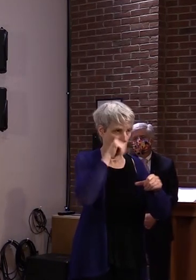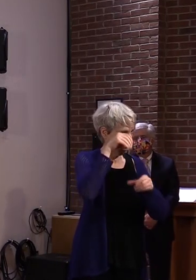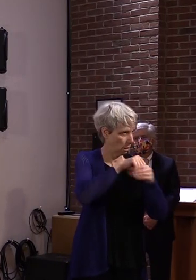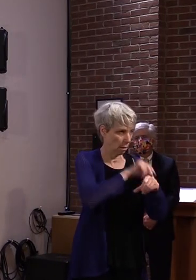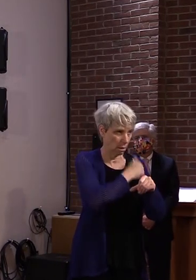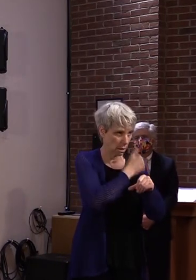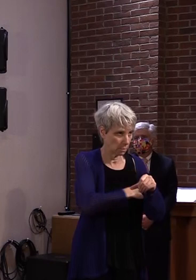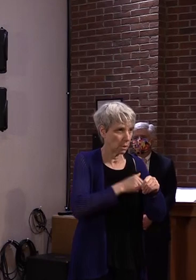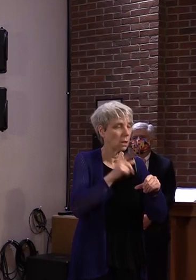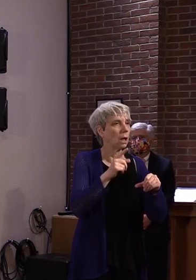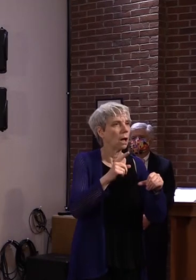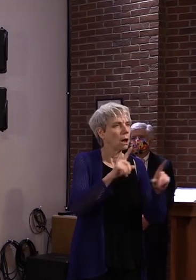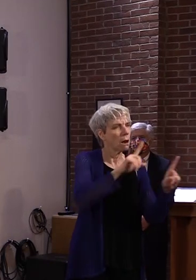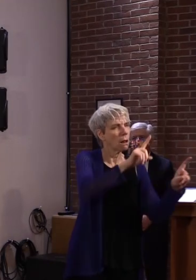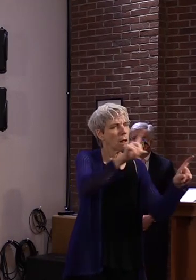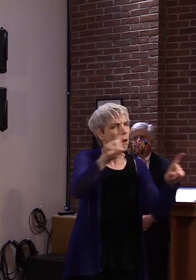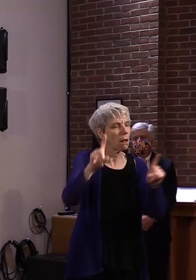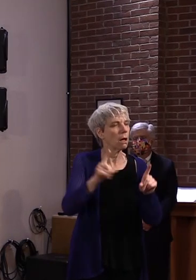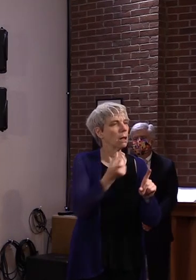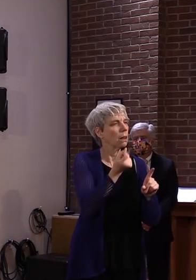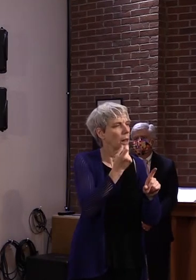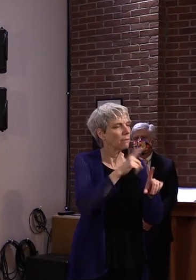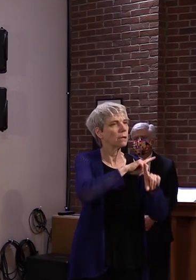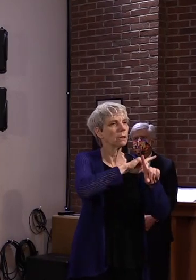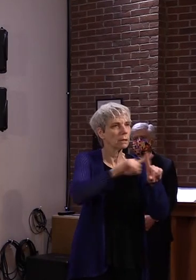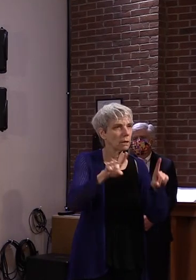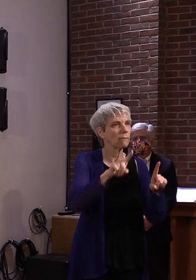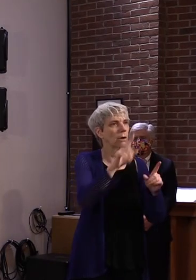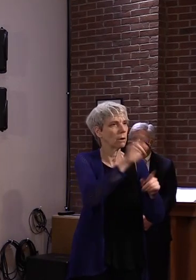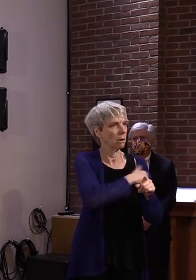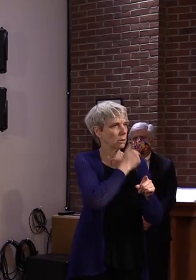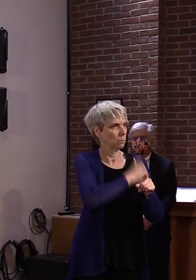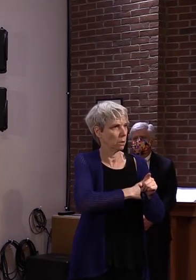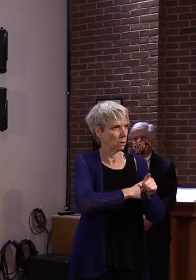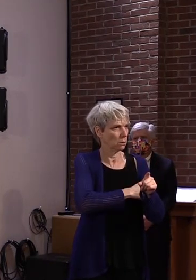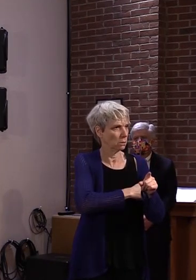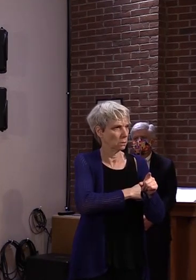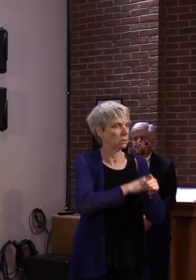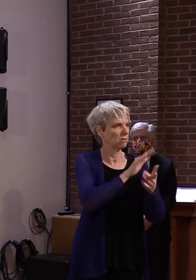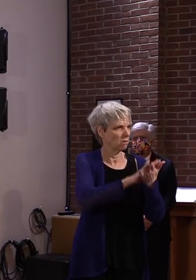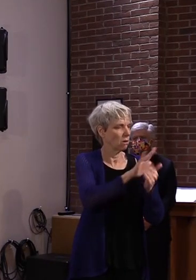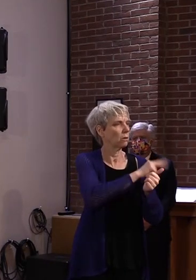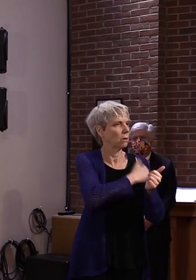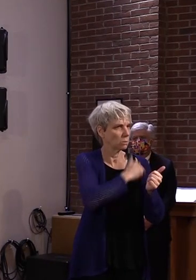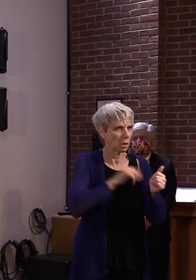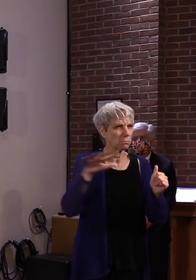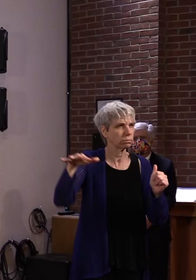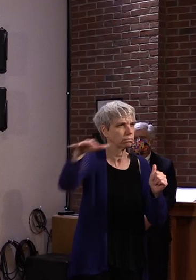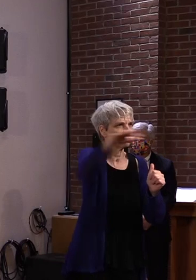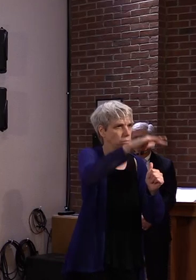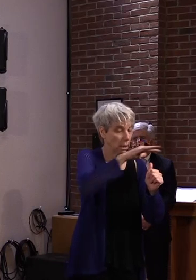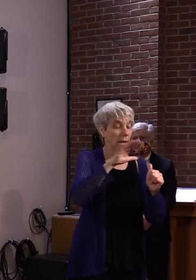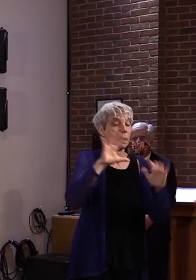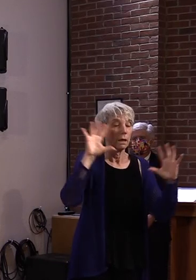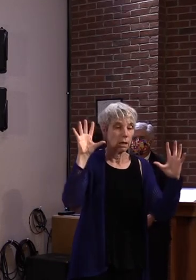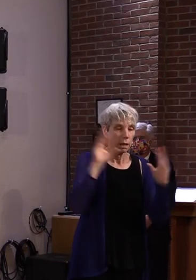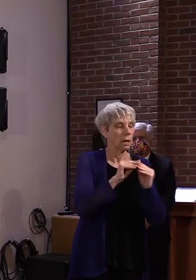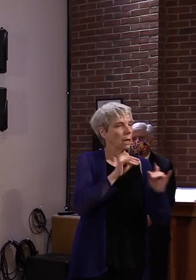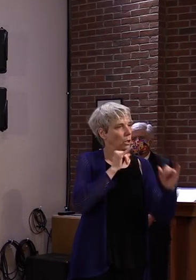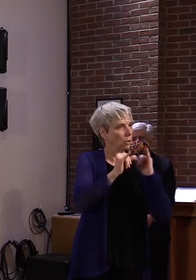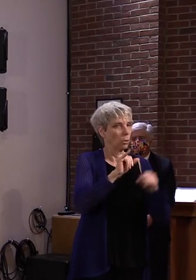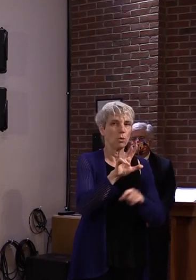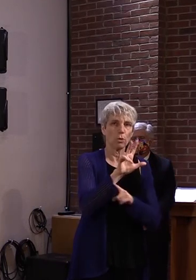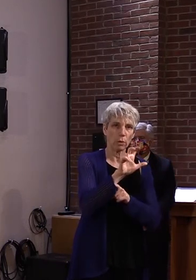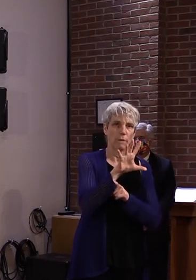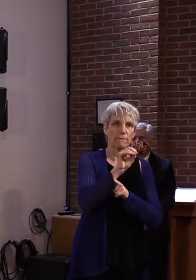from 11 academic medical centers across the country. They interviewed a total of 350 patients